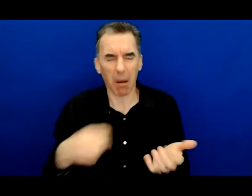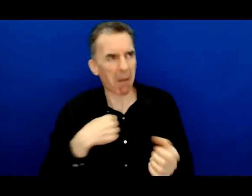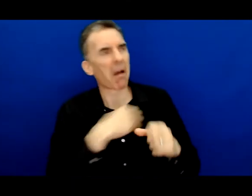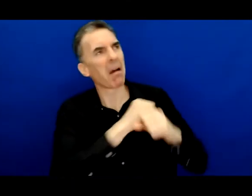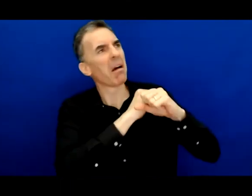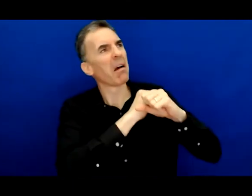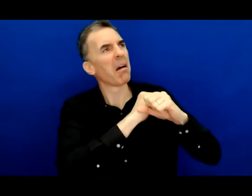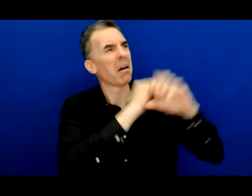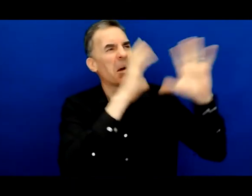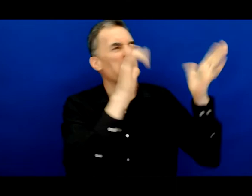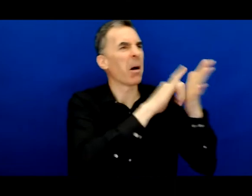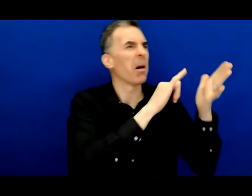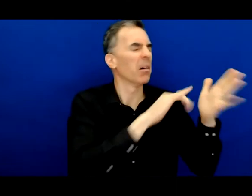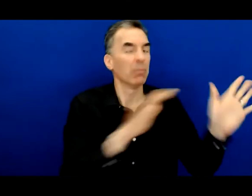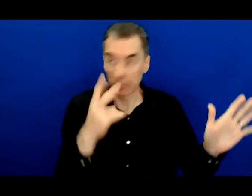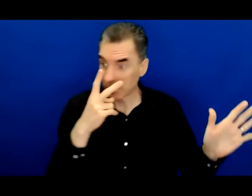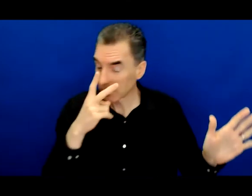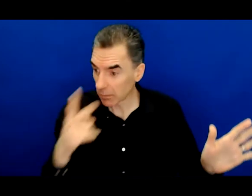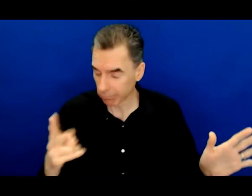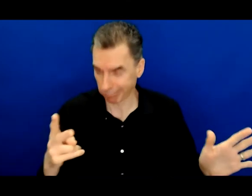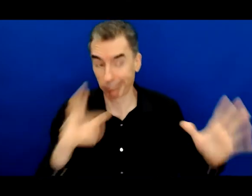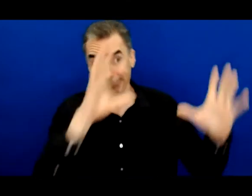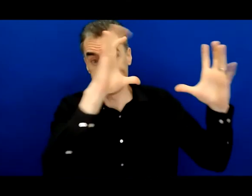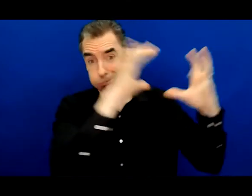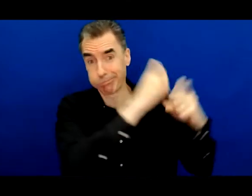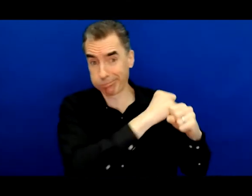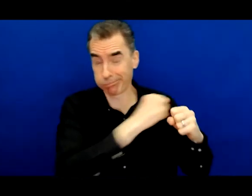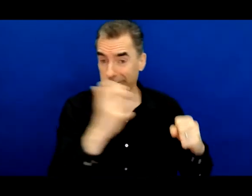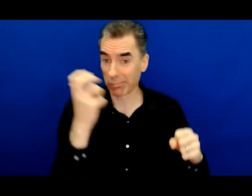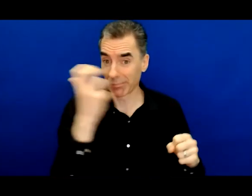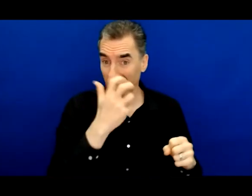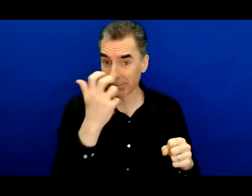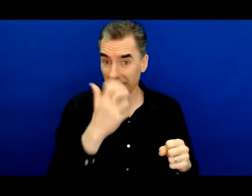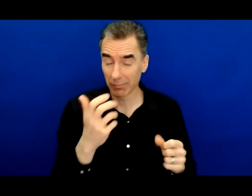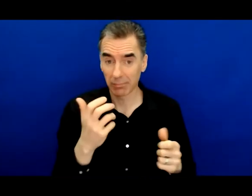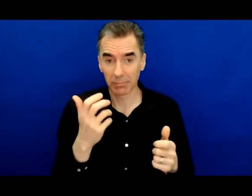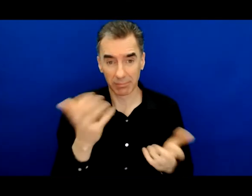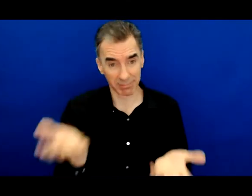one begins to take shape. As is probably happening for many of the students now.